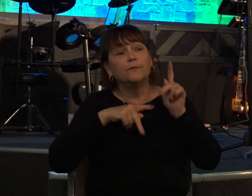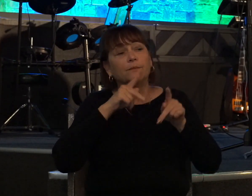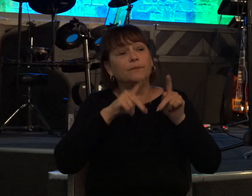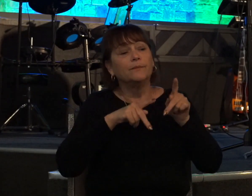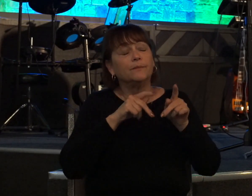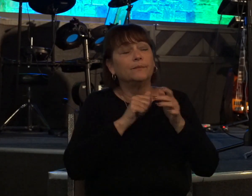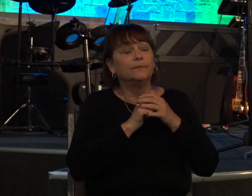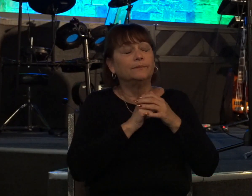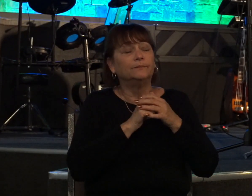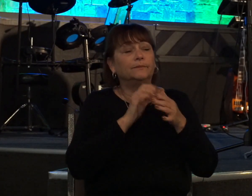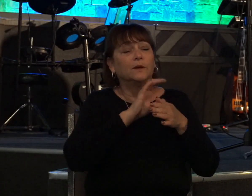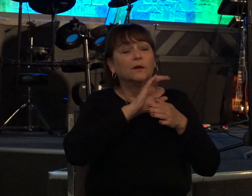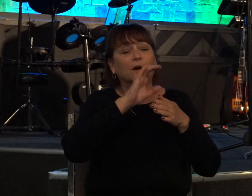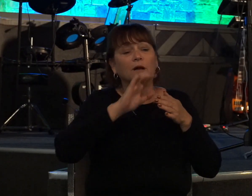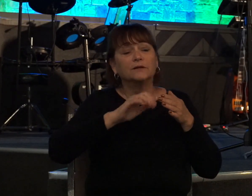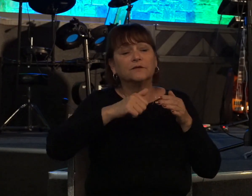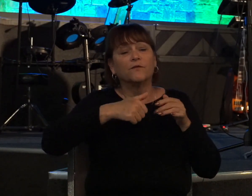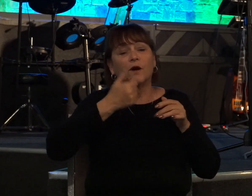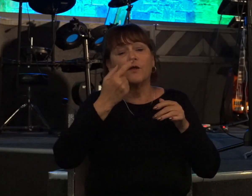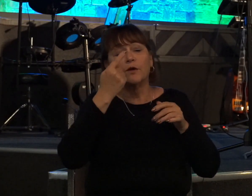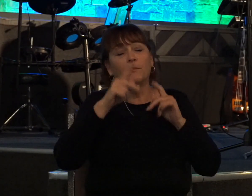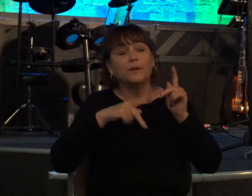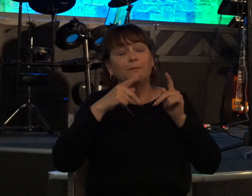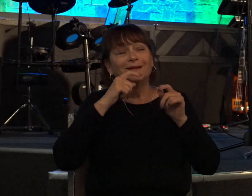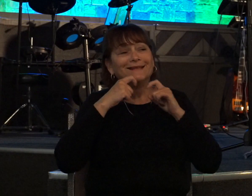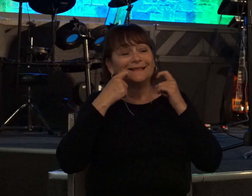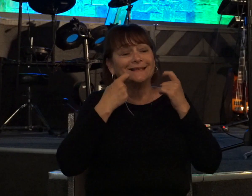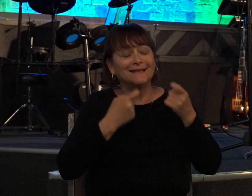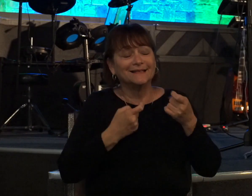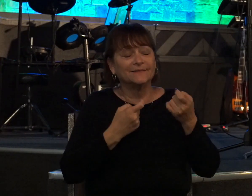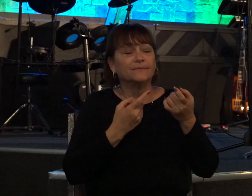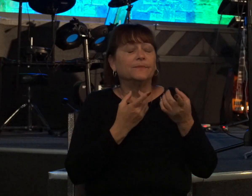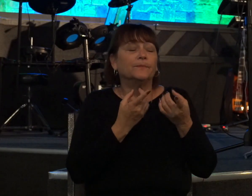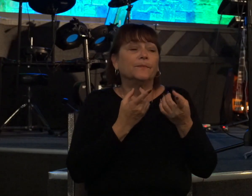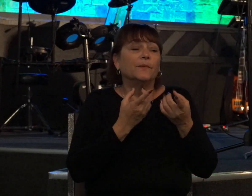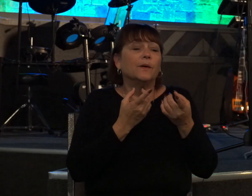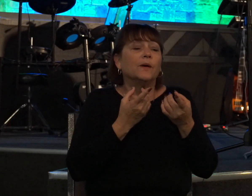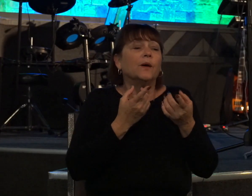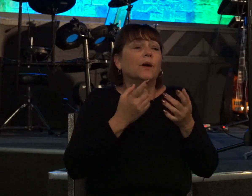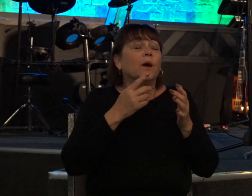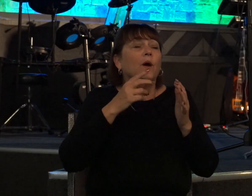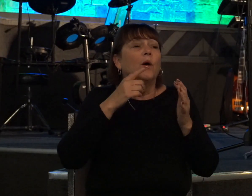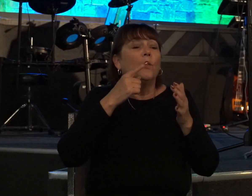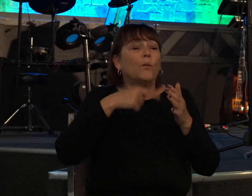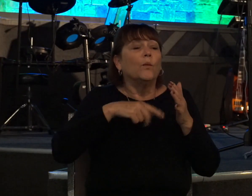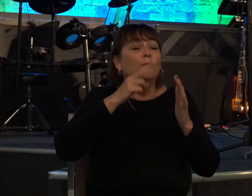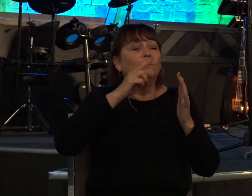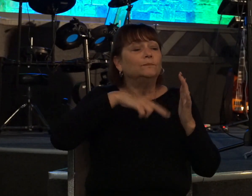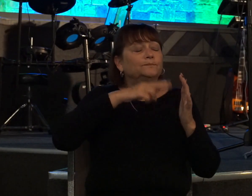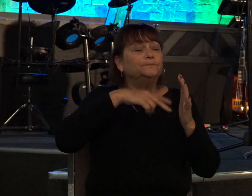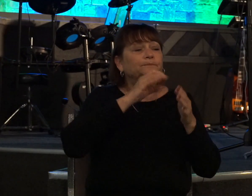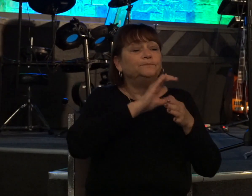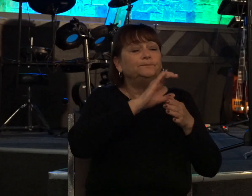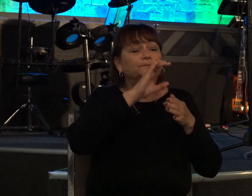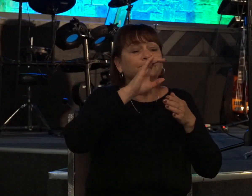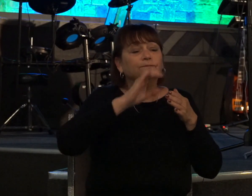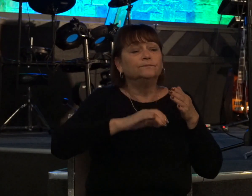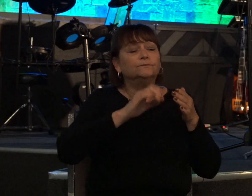consequences for other people's sins and what we're reading here is the consequences of david's sin